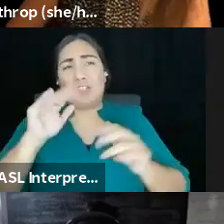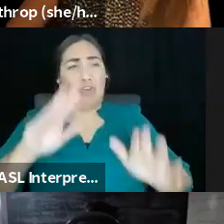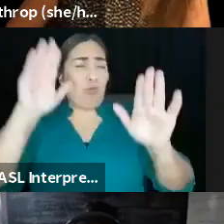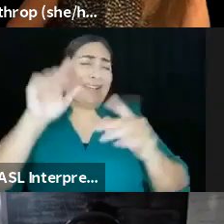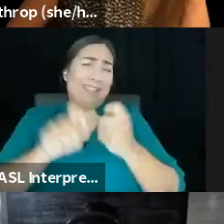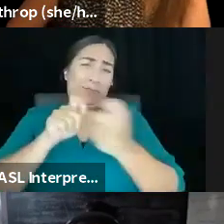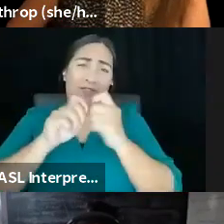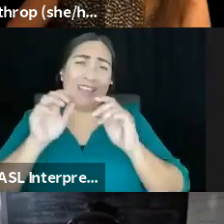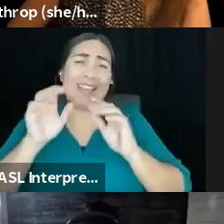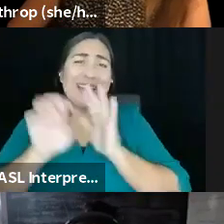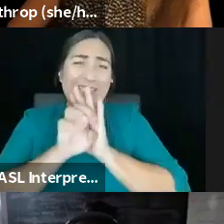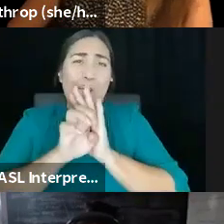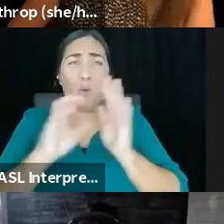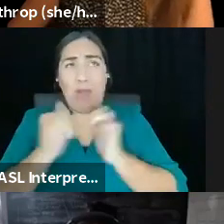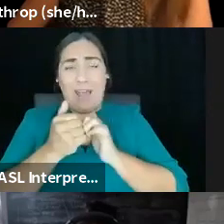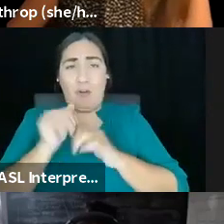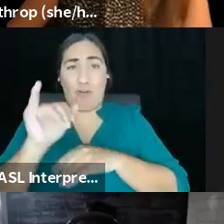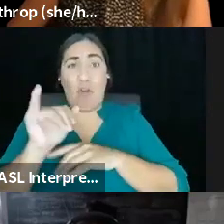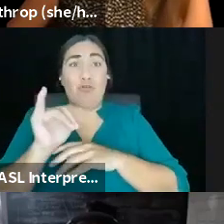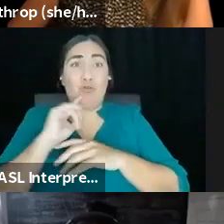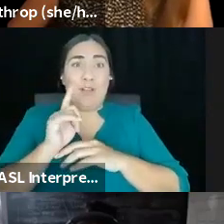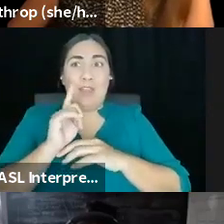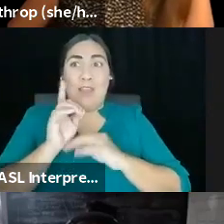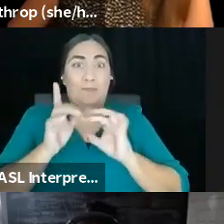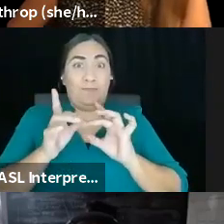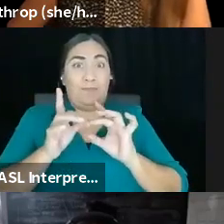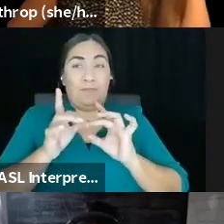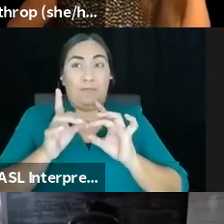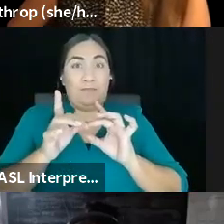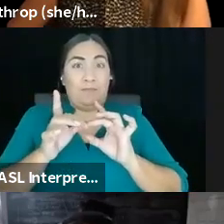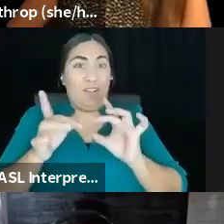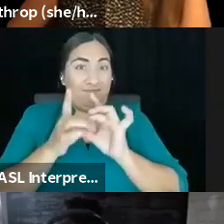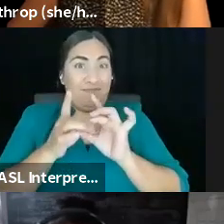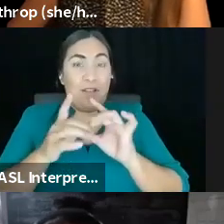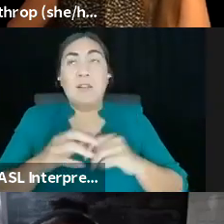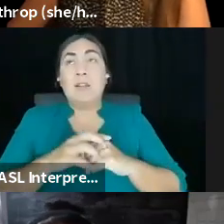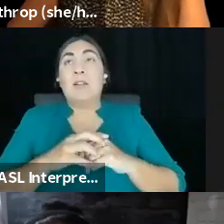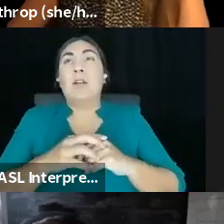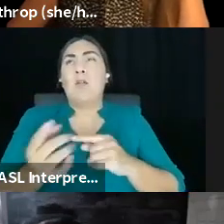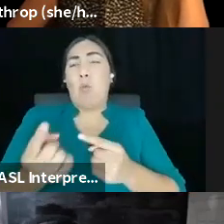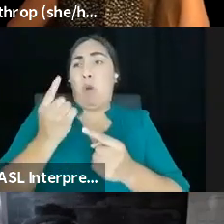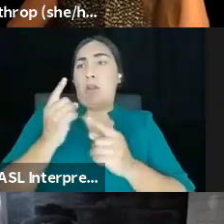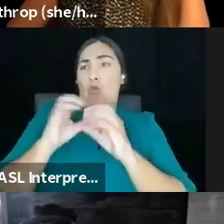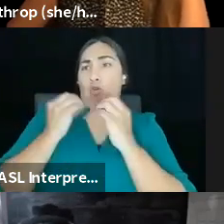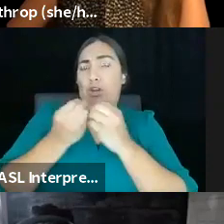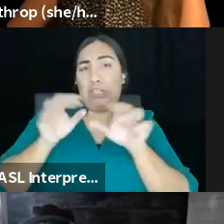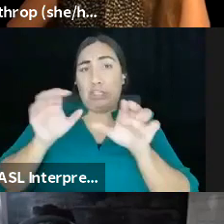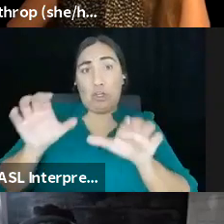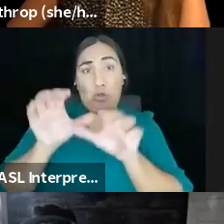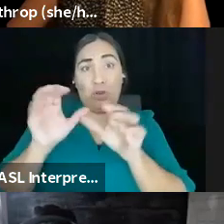these, but up together is the, um, what one organization is doing and how they talk about it, which are often